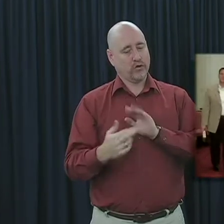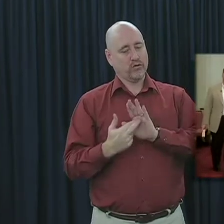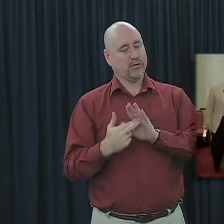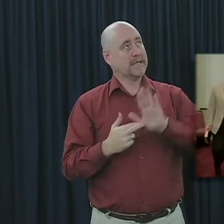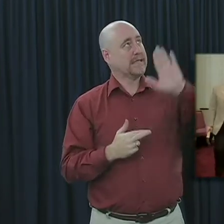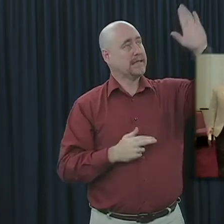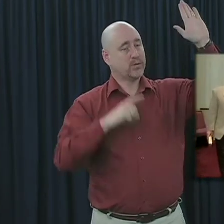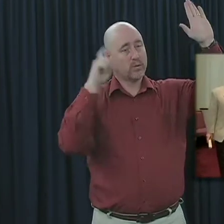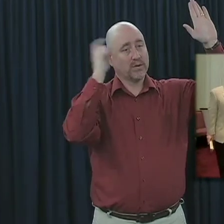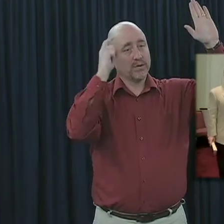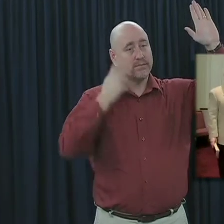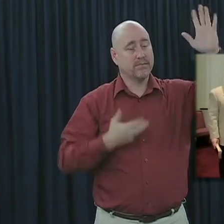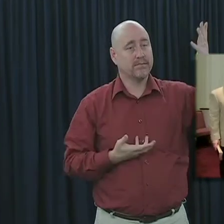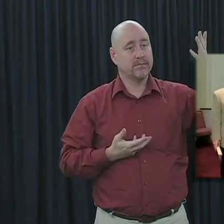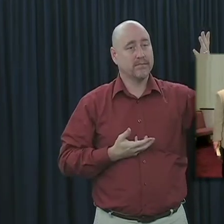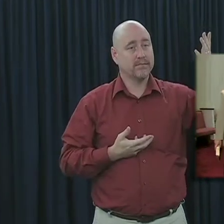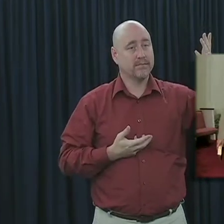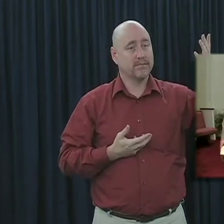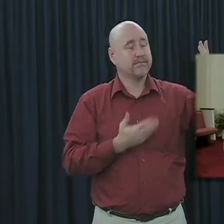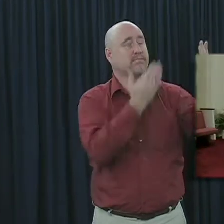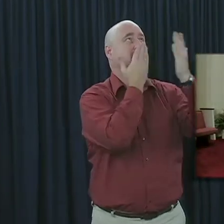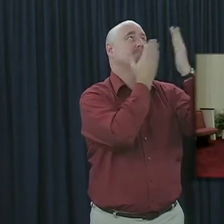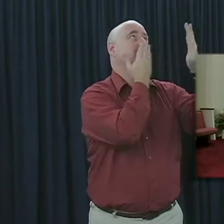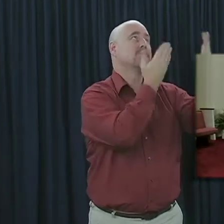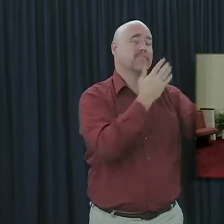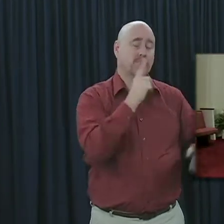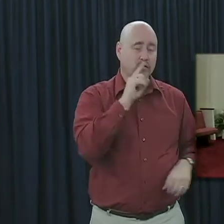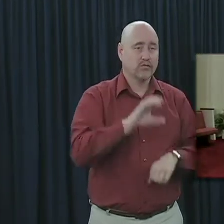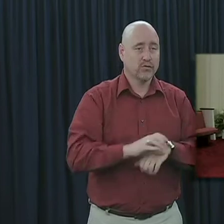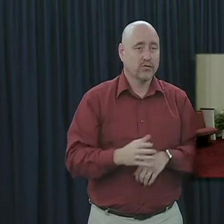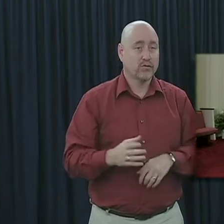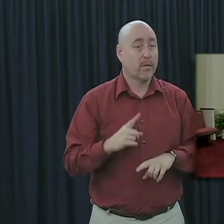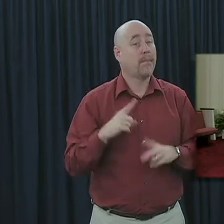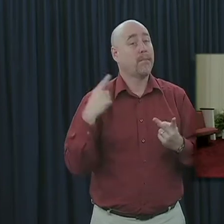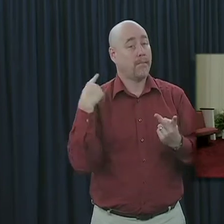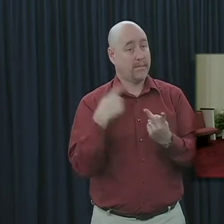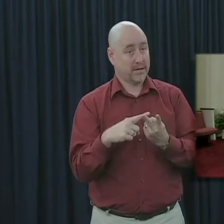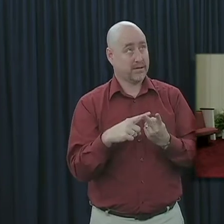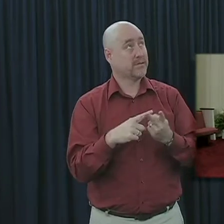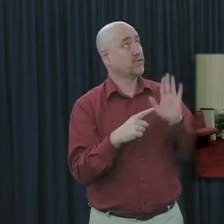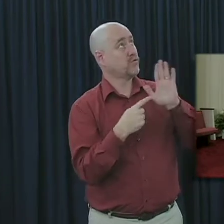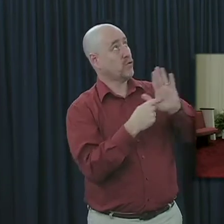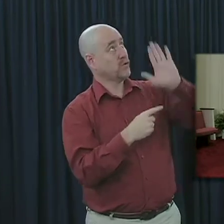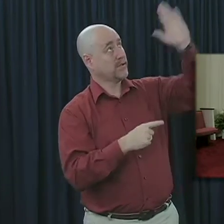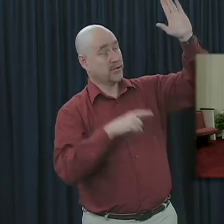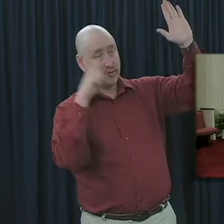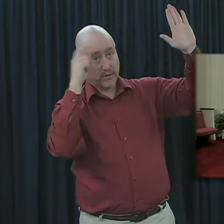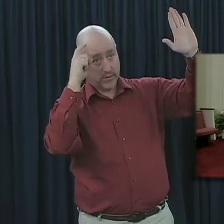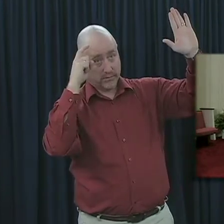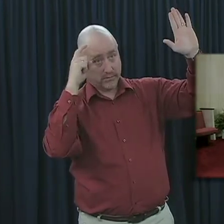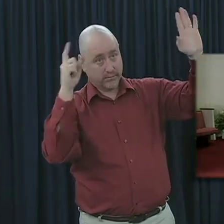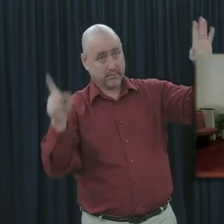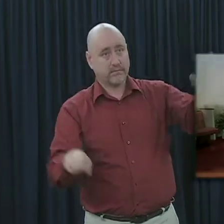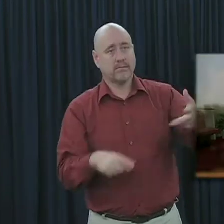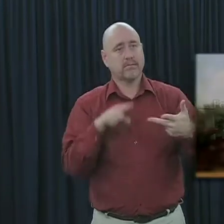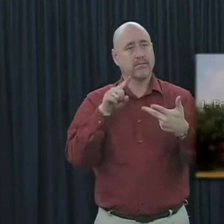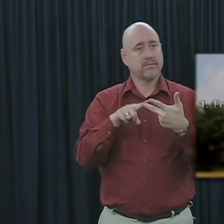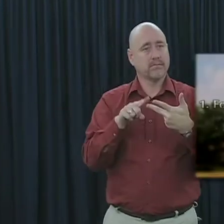the wisdom of God and we give thanks for it. But in addition to it reflecting the wisdom of God, let's notice from